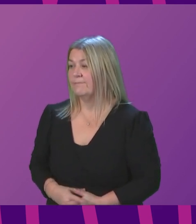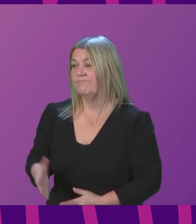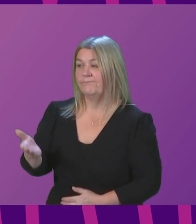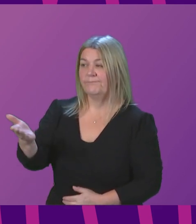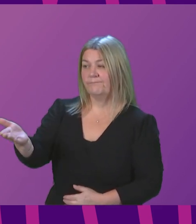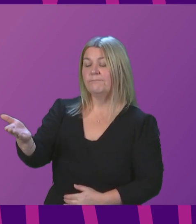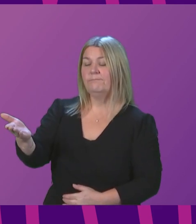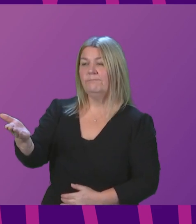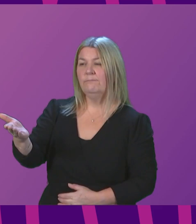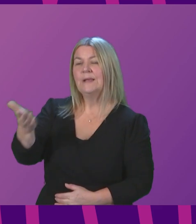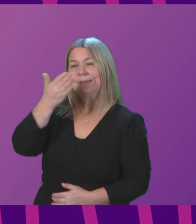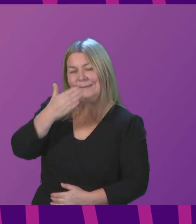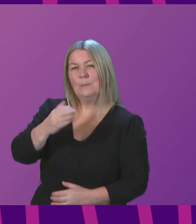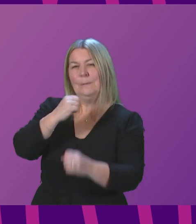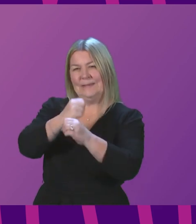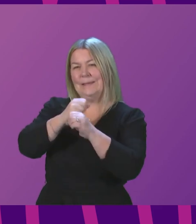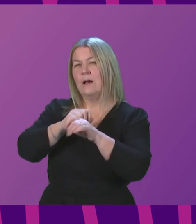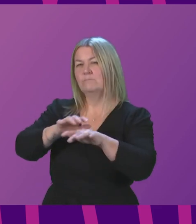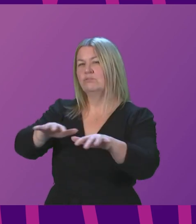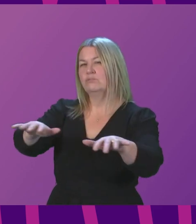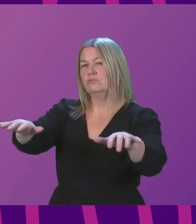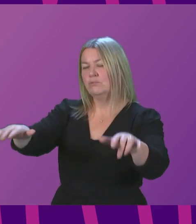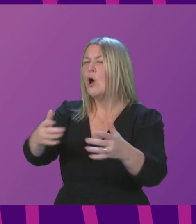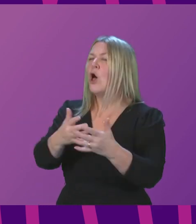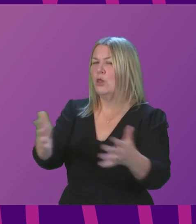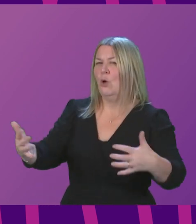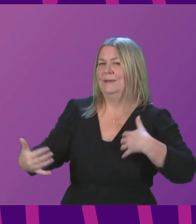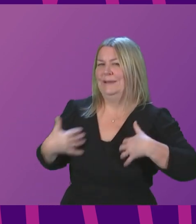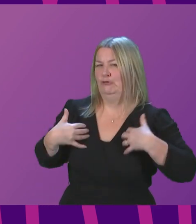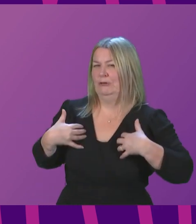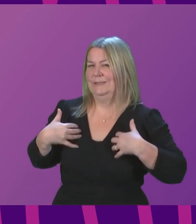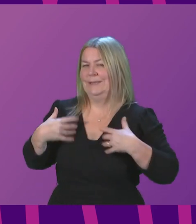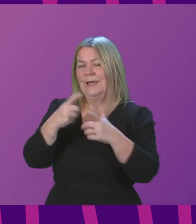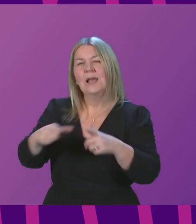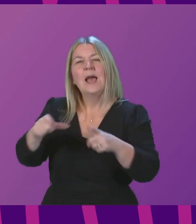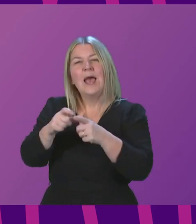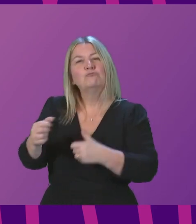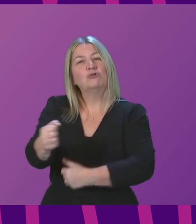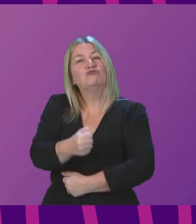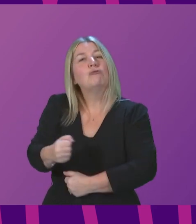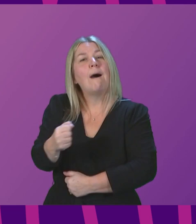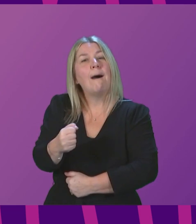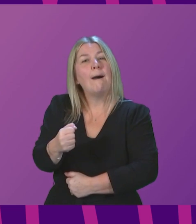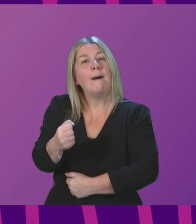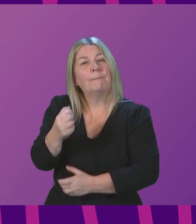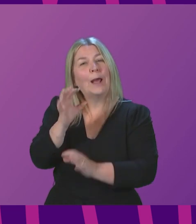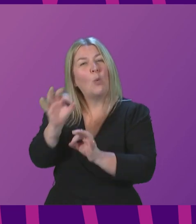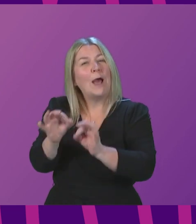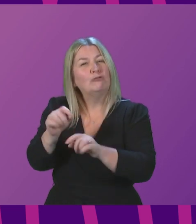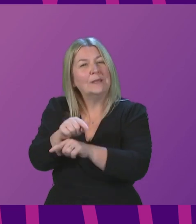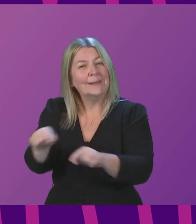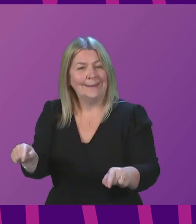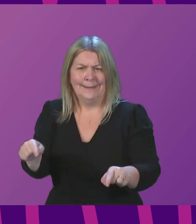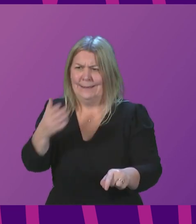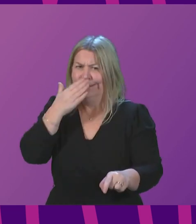is ongoing national press coverage and significant public interest with the Edinburgh Tram Inquiry, and this public interest continues to